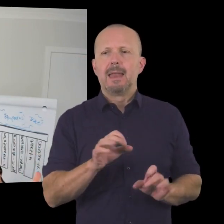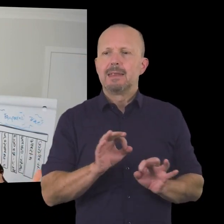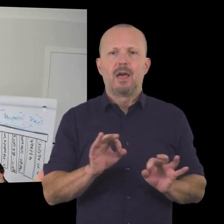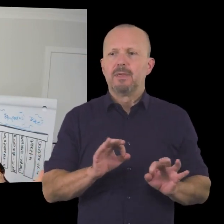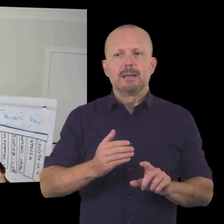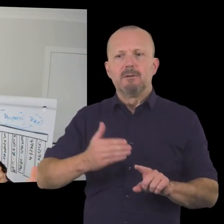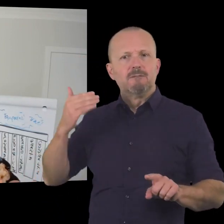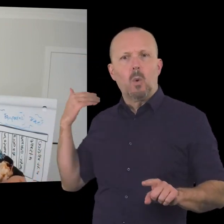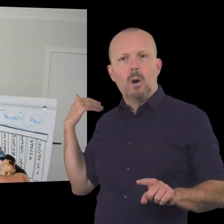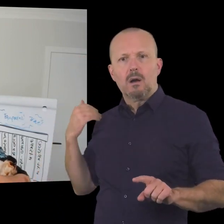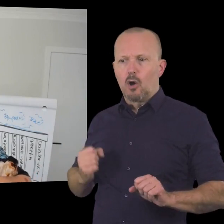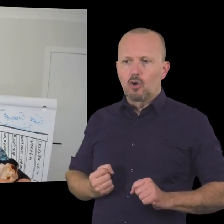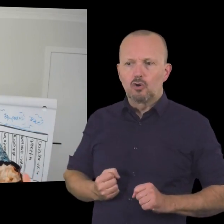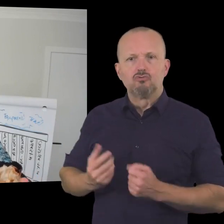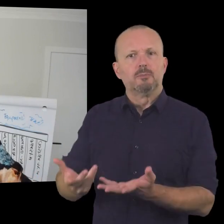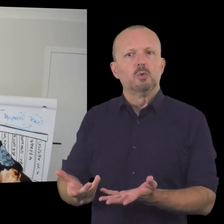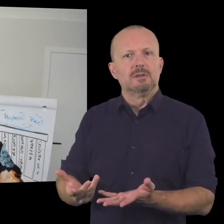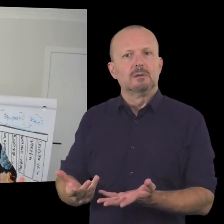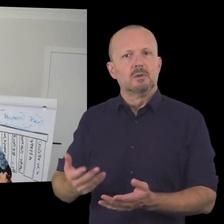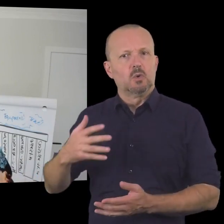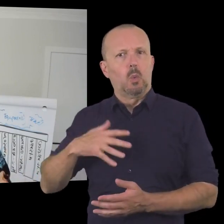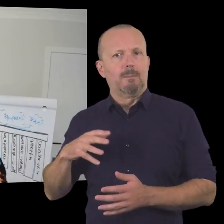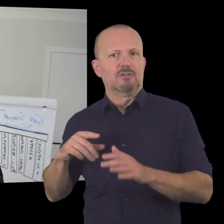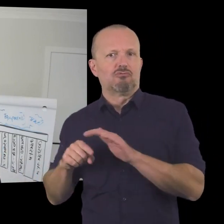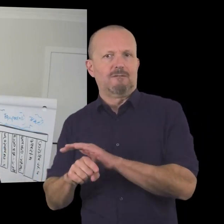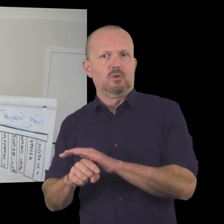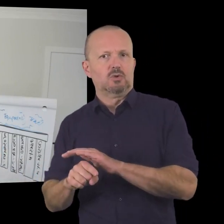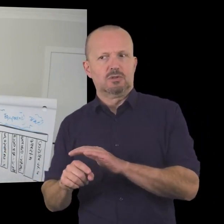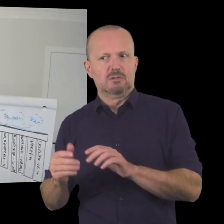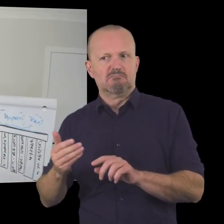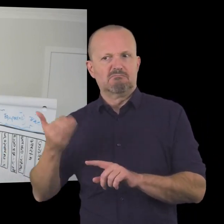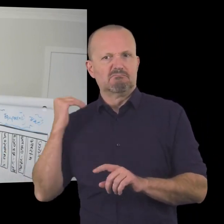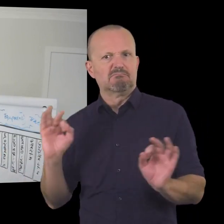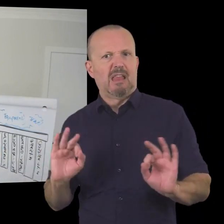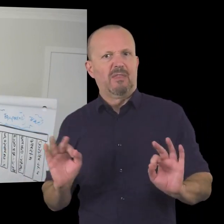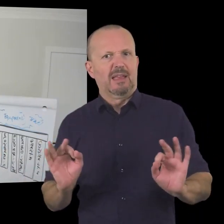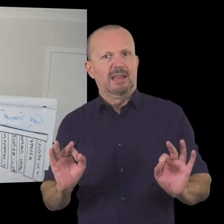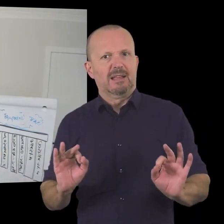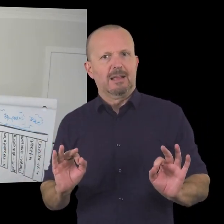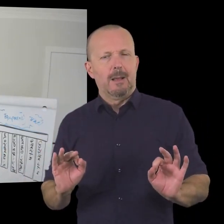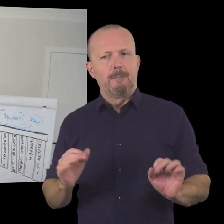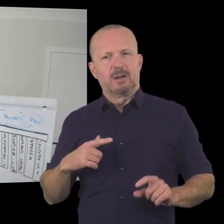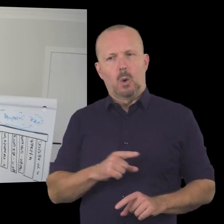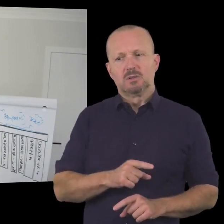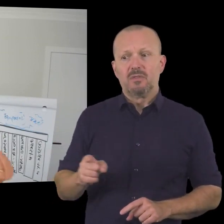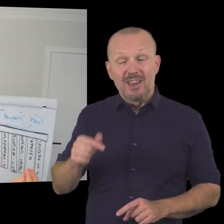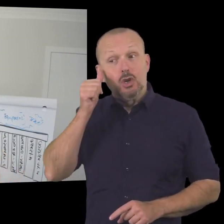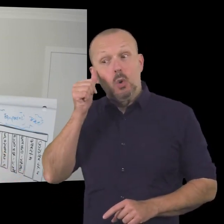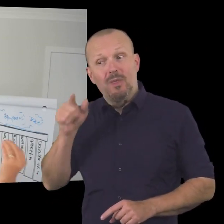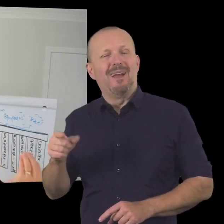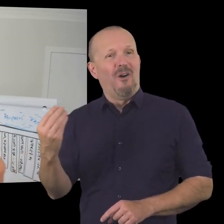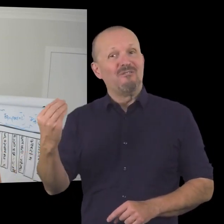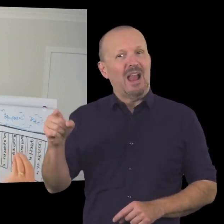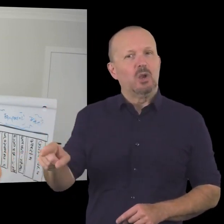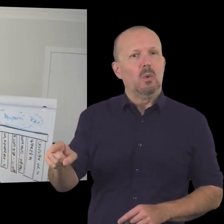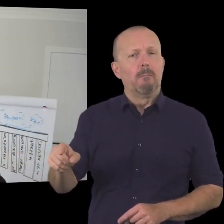hadn't uh contributed to women's refuge in any way shape or form and possibly wouldn't because it wasn't uh an organization that